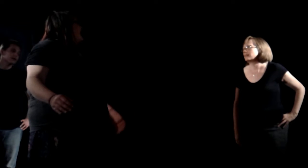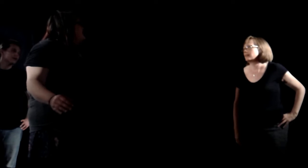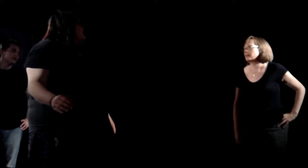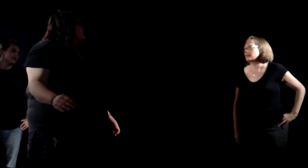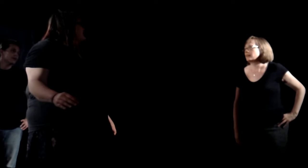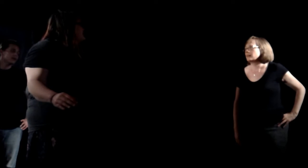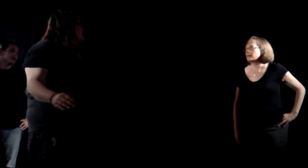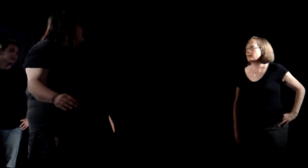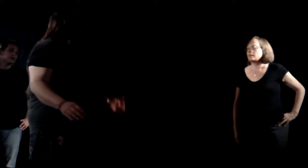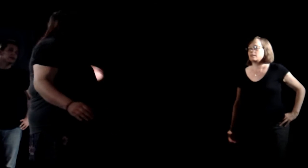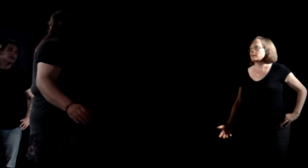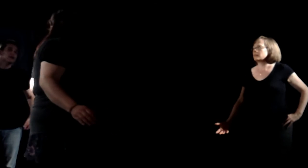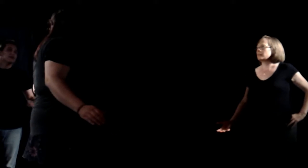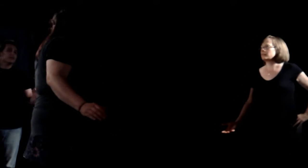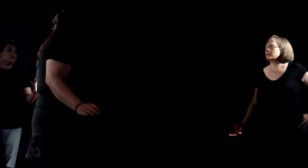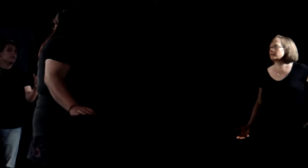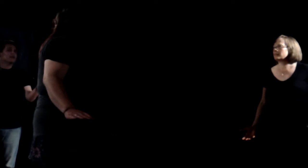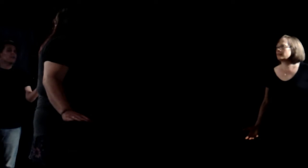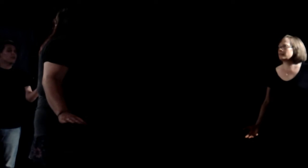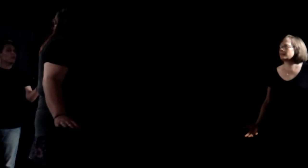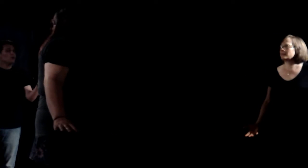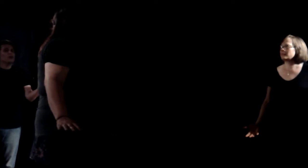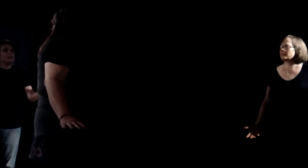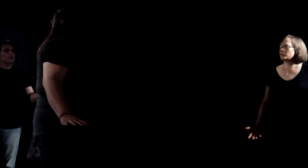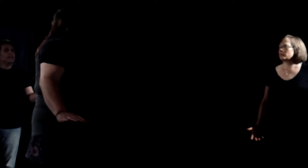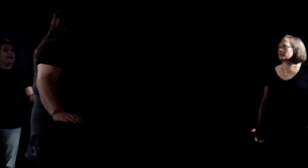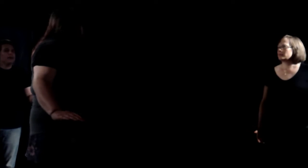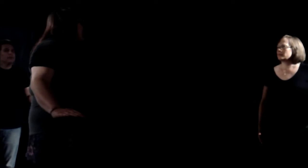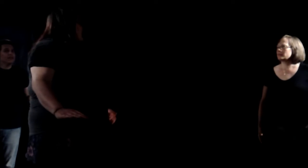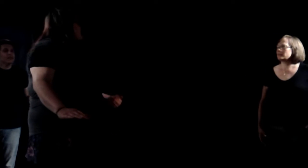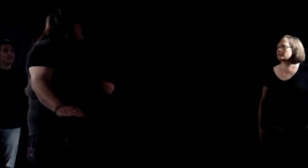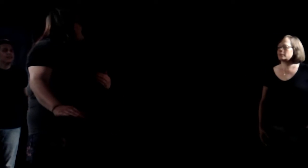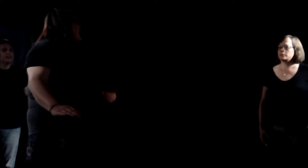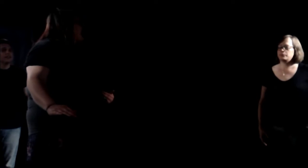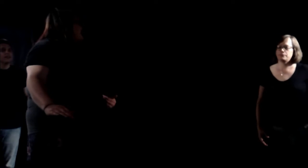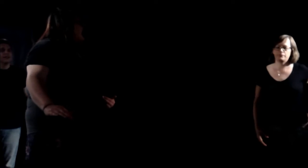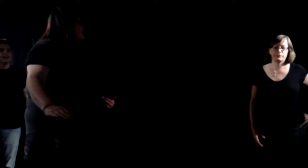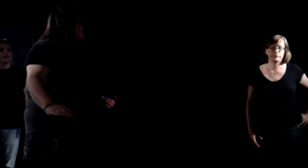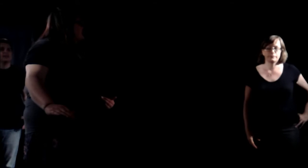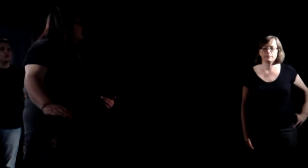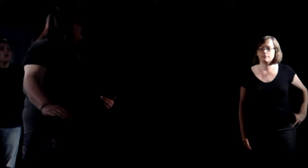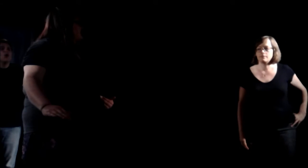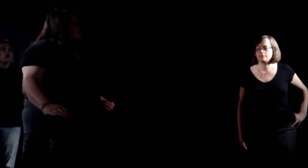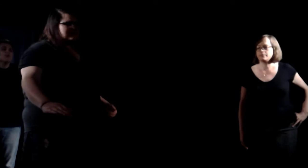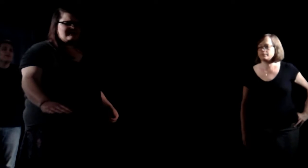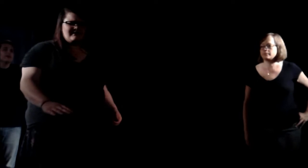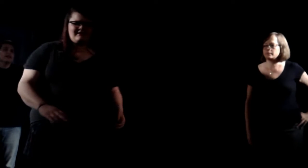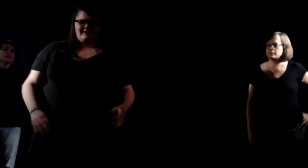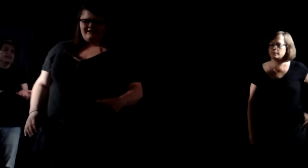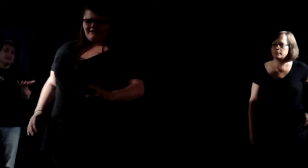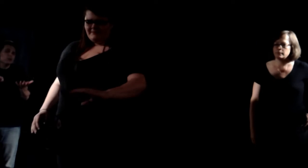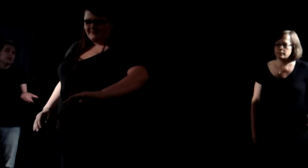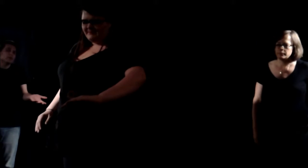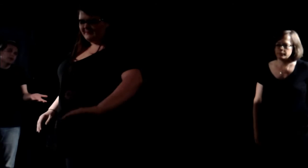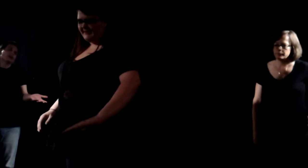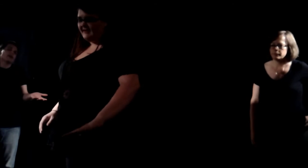that? Both of you. Sarah, because we want you to be happy. I am happy. You go home every night and you read a book.